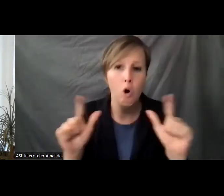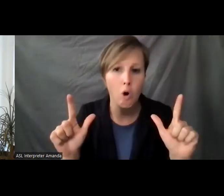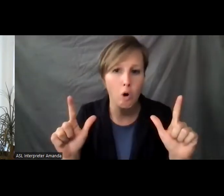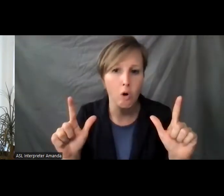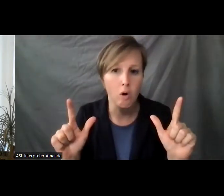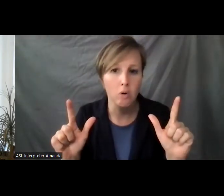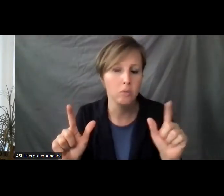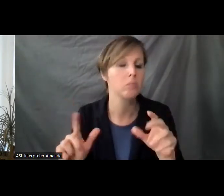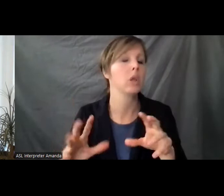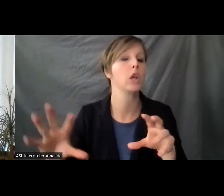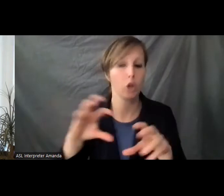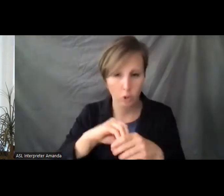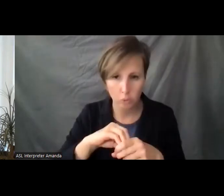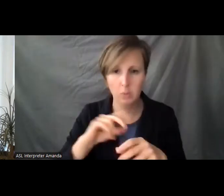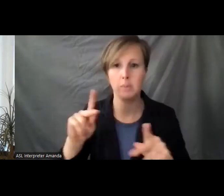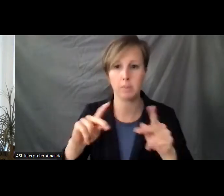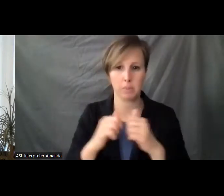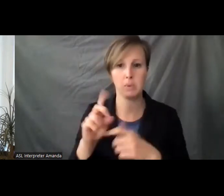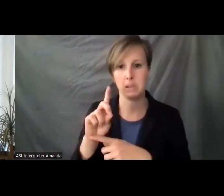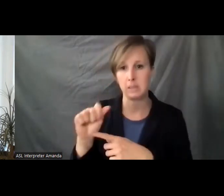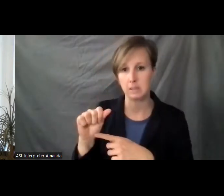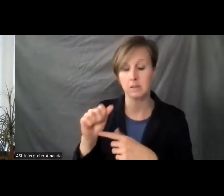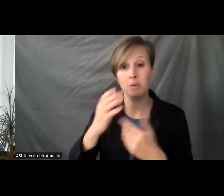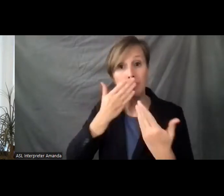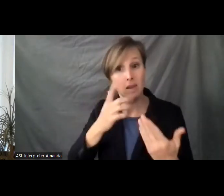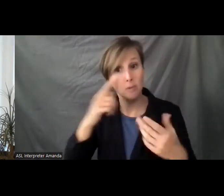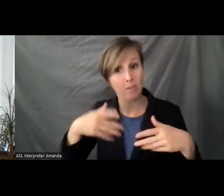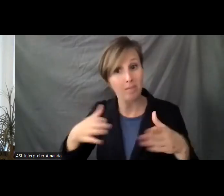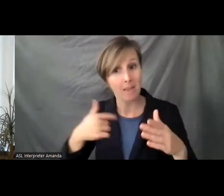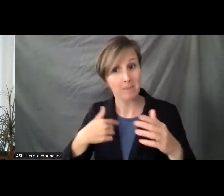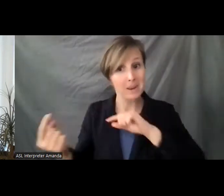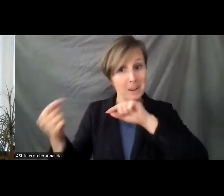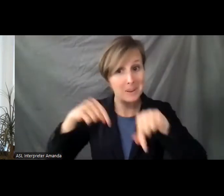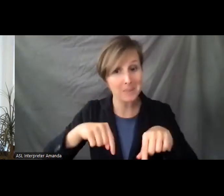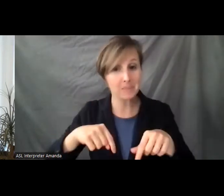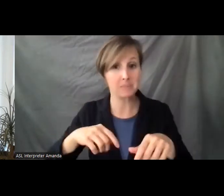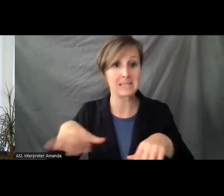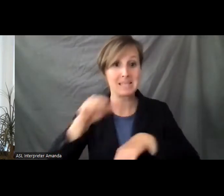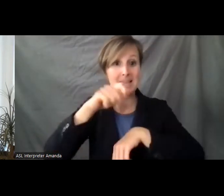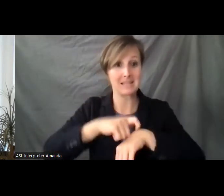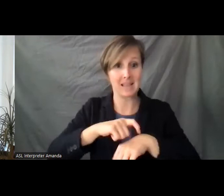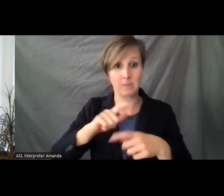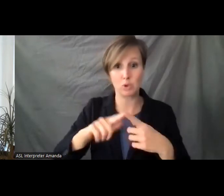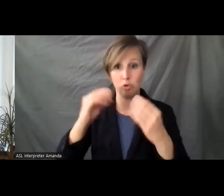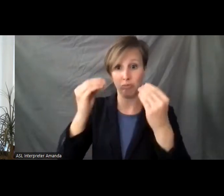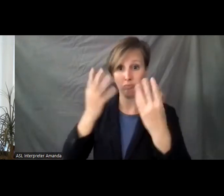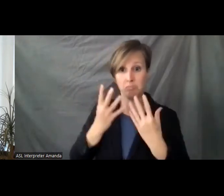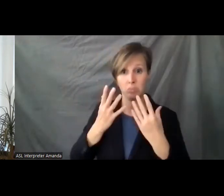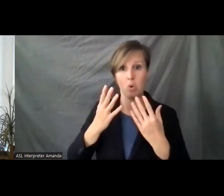all, and that includes people with disabilities. So I want to thank you for allowing me to be here today, for taking the time to educate me on the